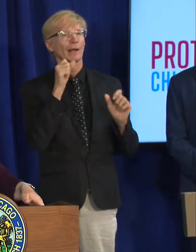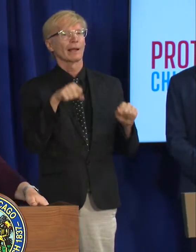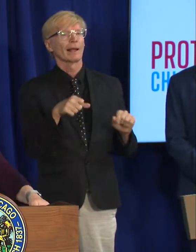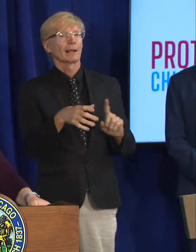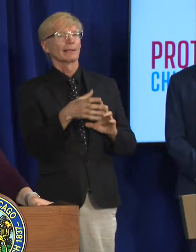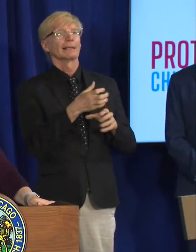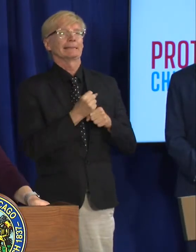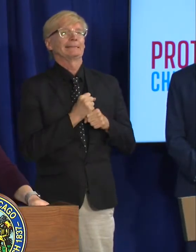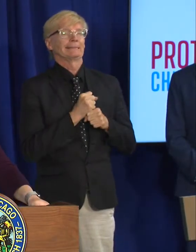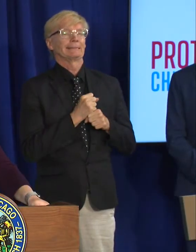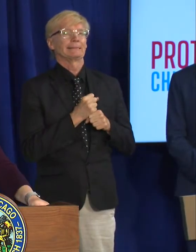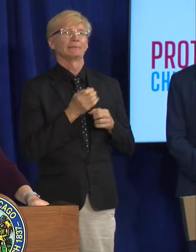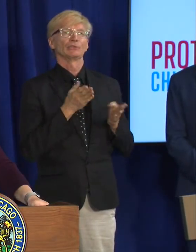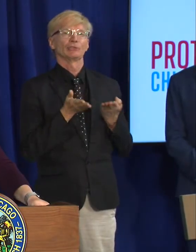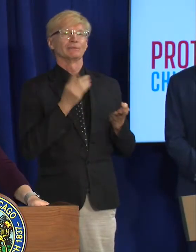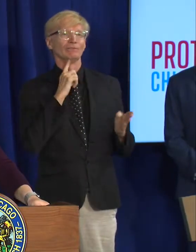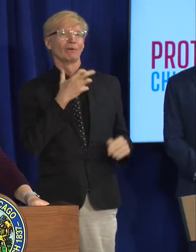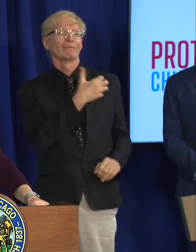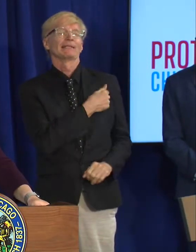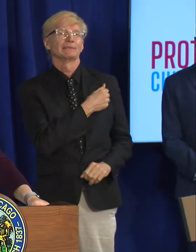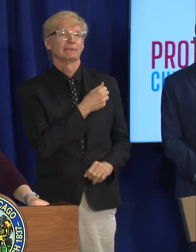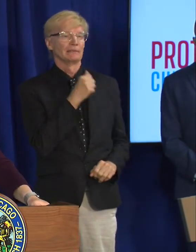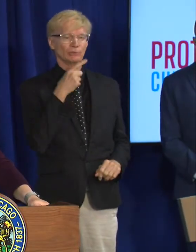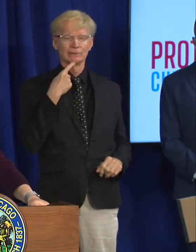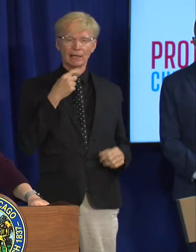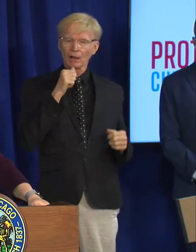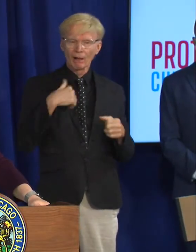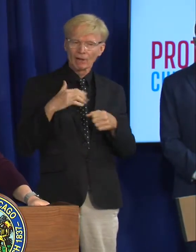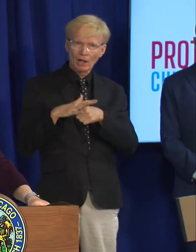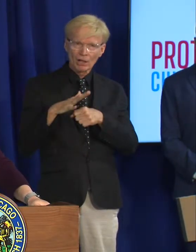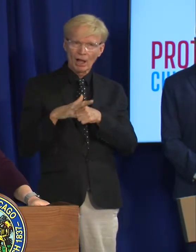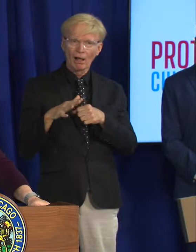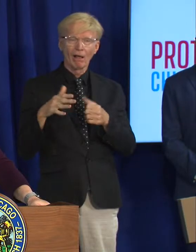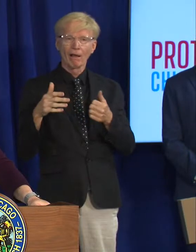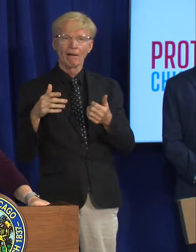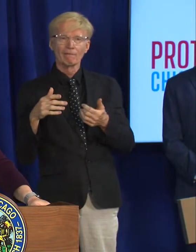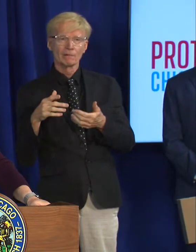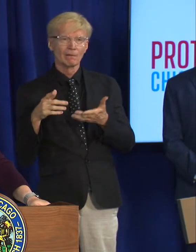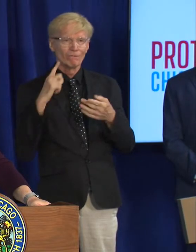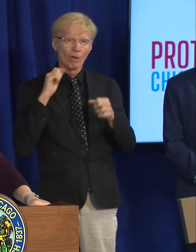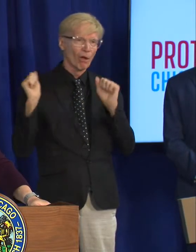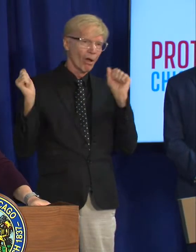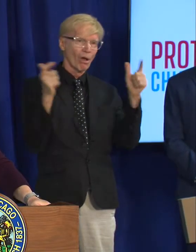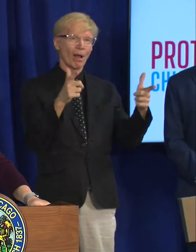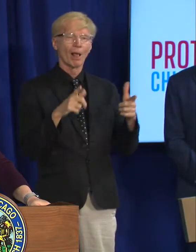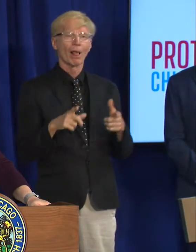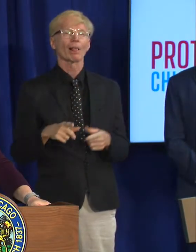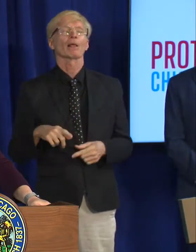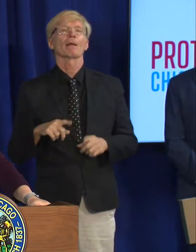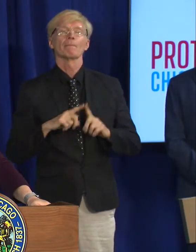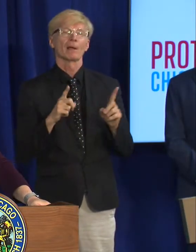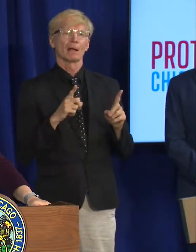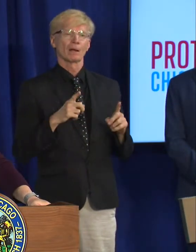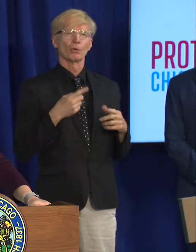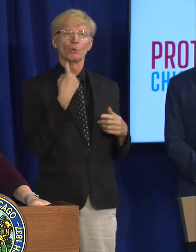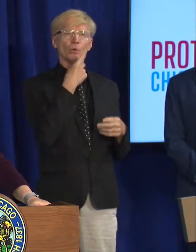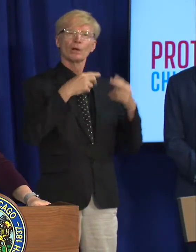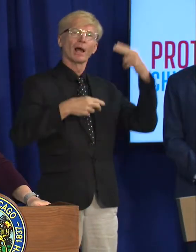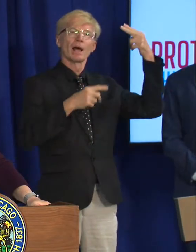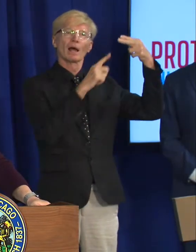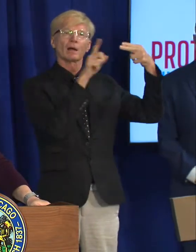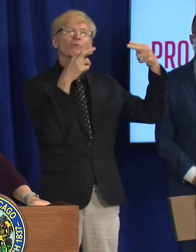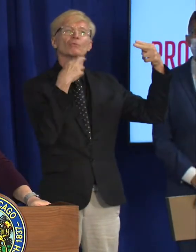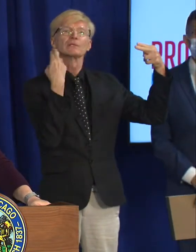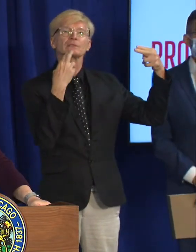you're talking about we don't really have enough to get everybody that that could be or should be that's right um in terms of the at-risk group that may be getting